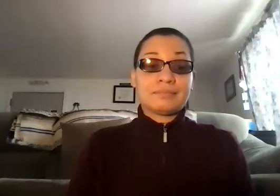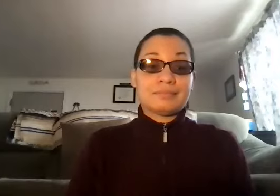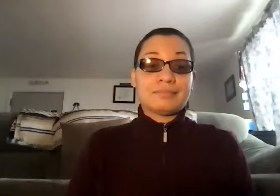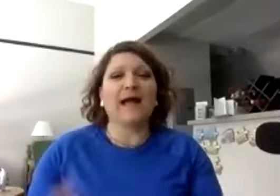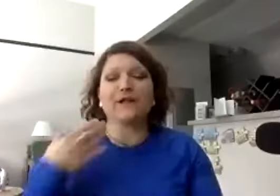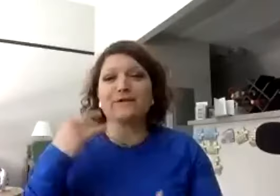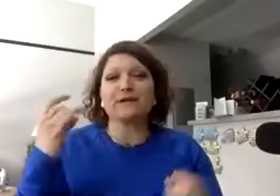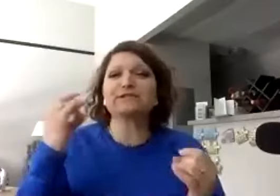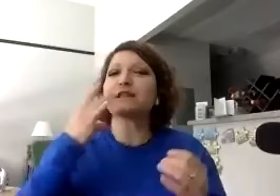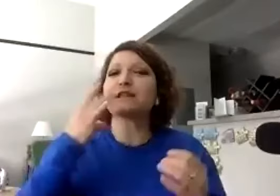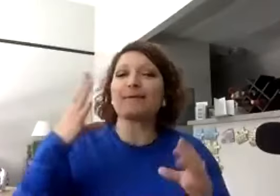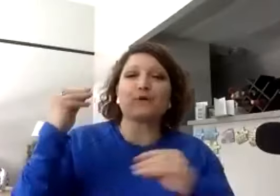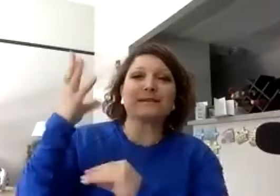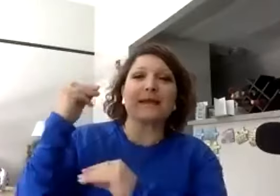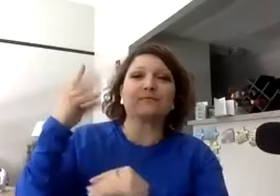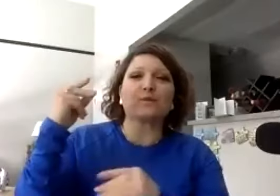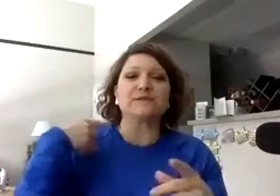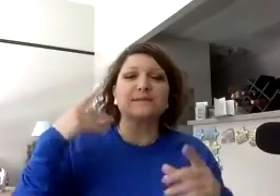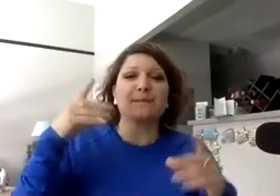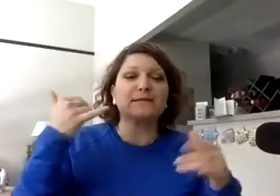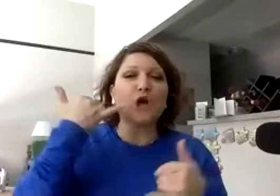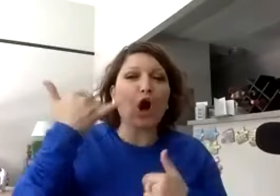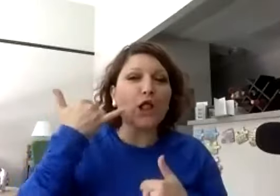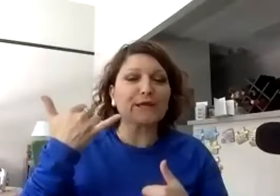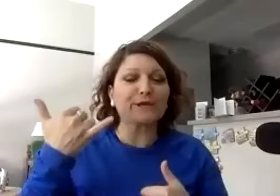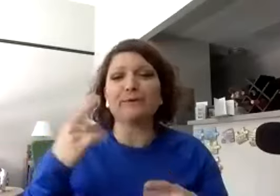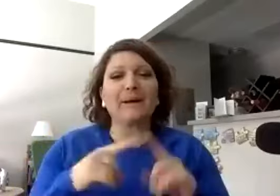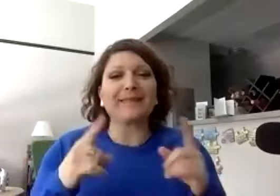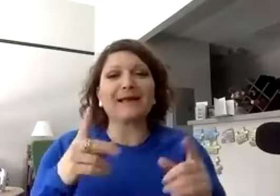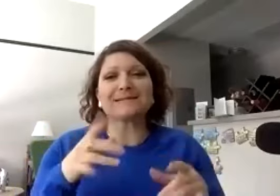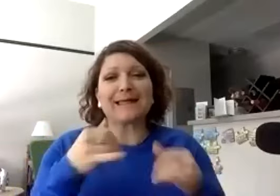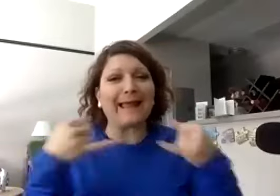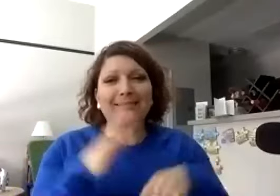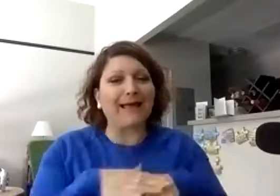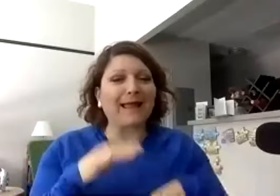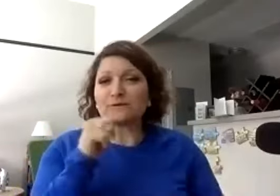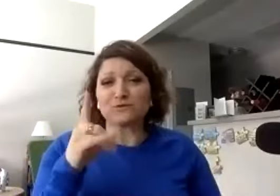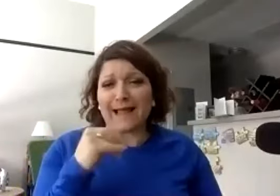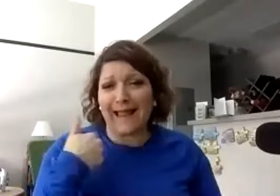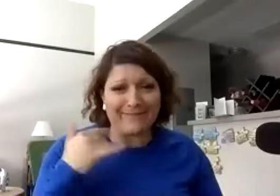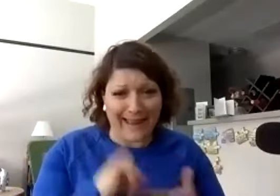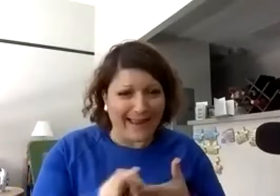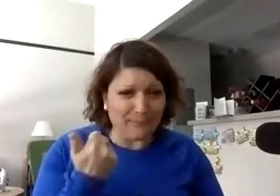I know there's a light for a light when somebody's calling you, but that's the landline. You do not have that anymore.